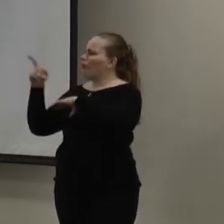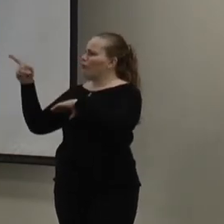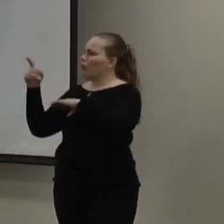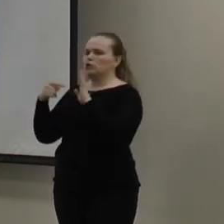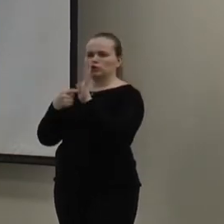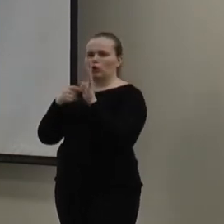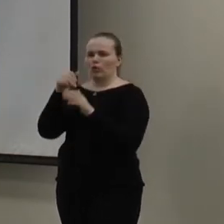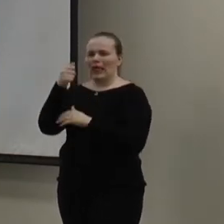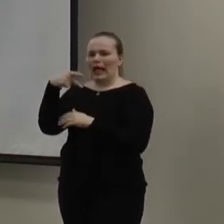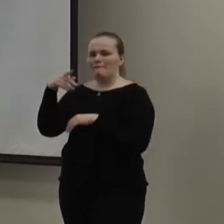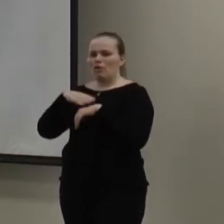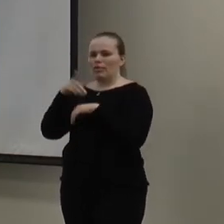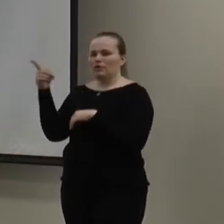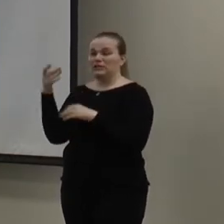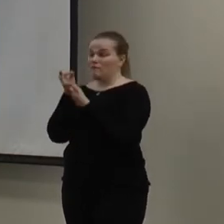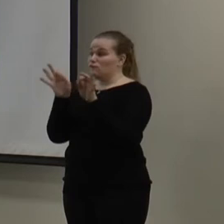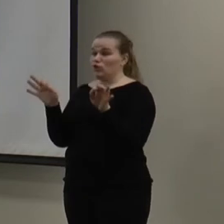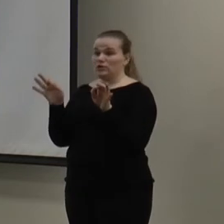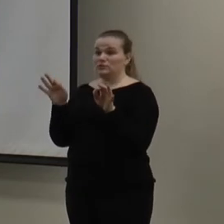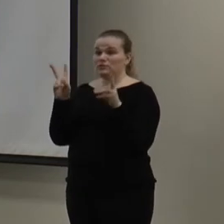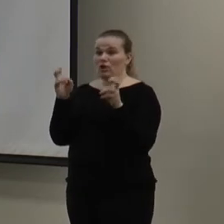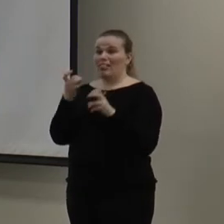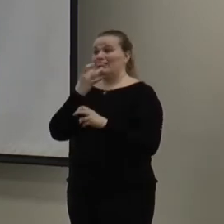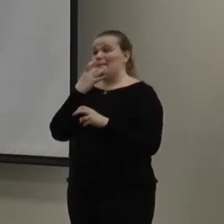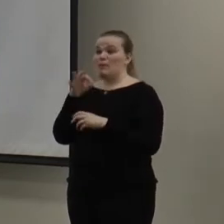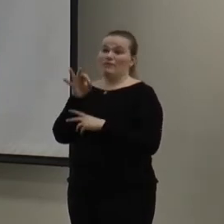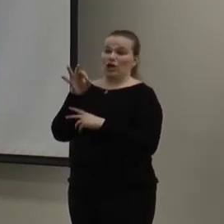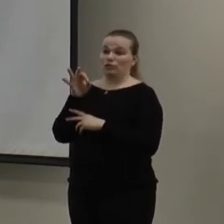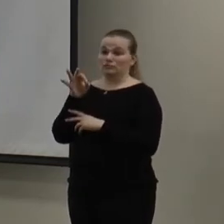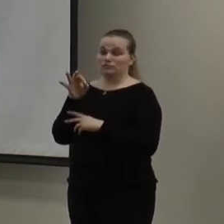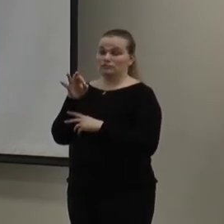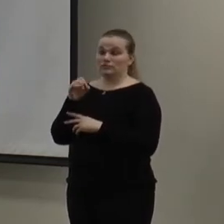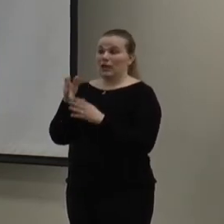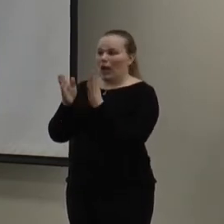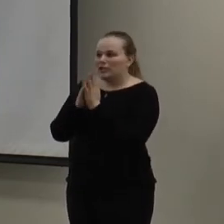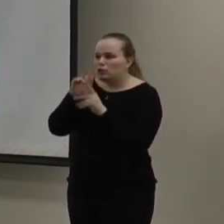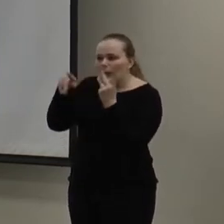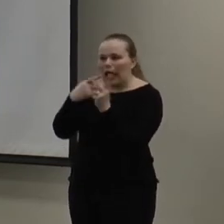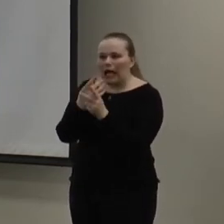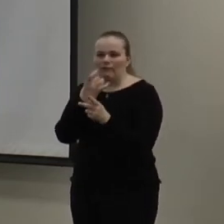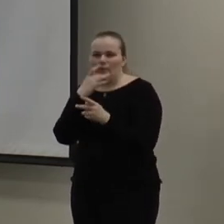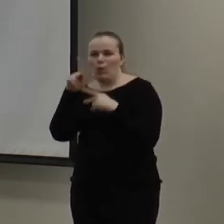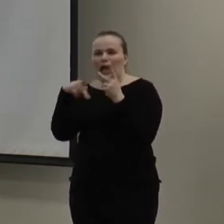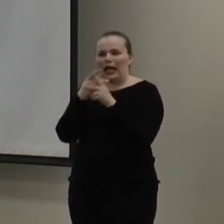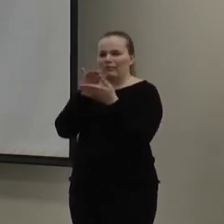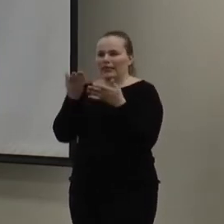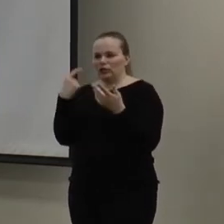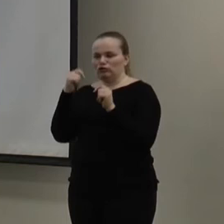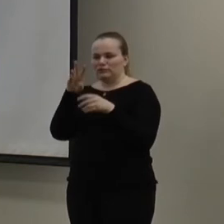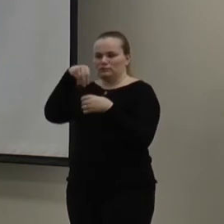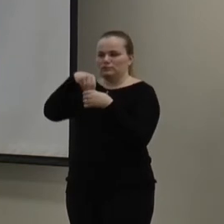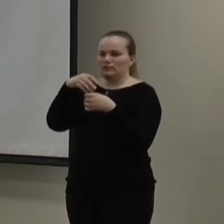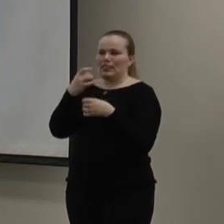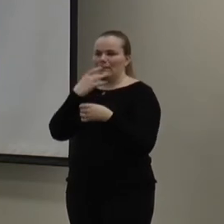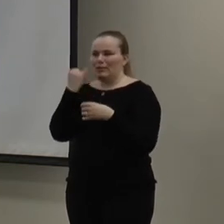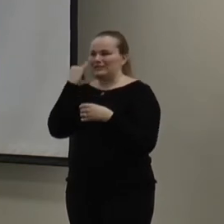table with the app on it. And, it's free. called Lightbulb Blender. And, it'll help ask you about like the type of device that you're looking for the light bulb.